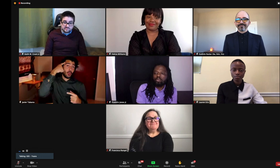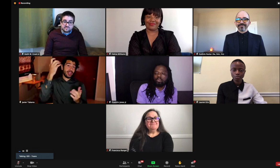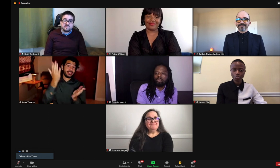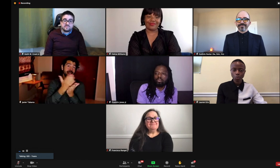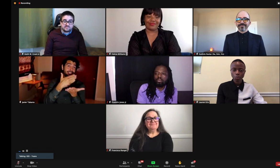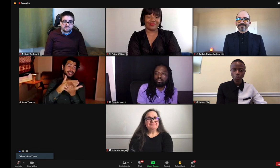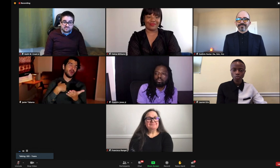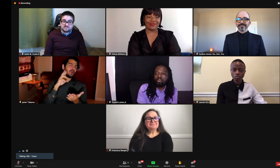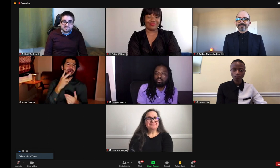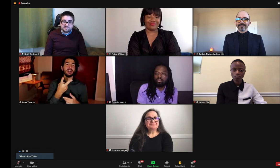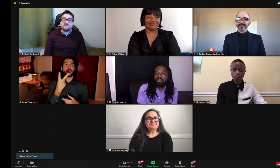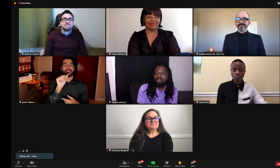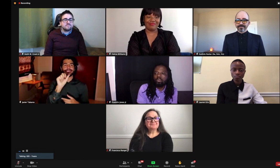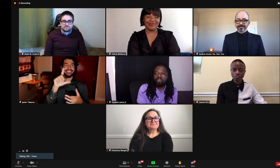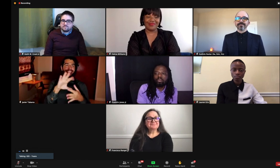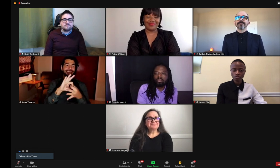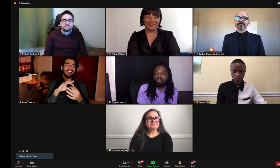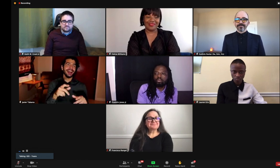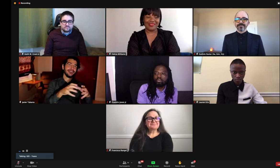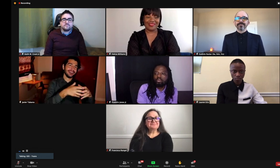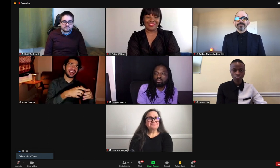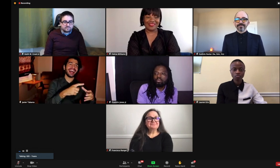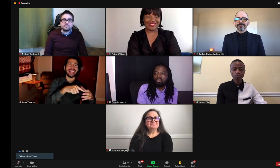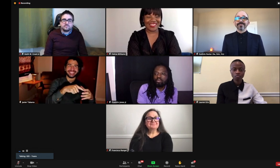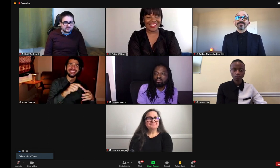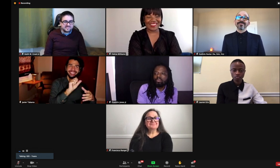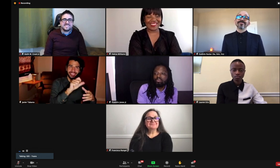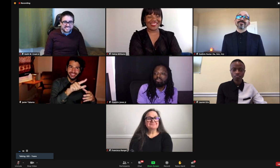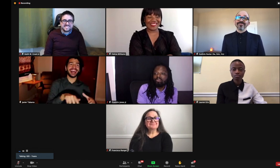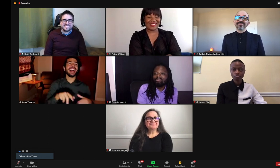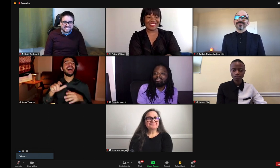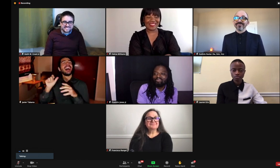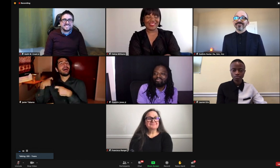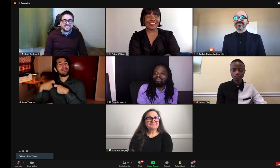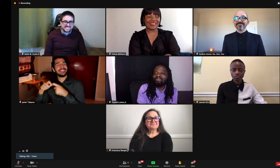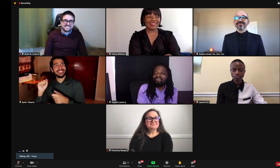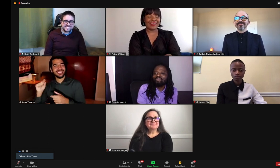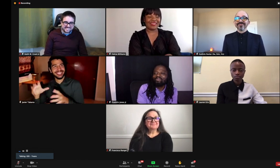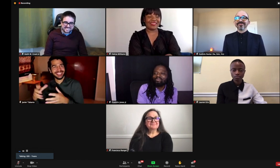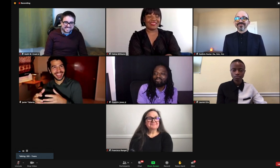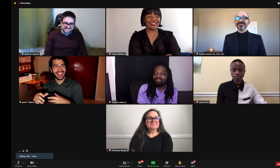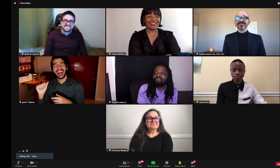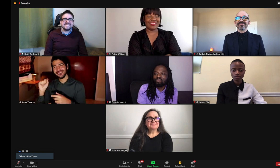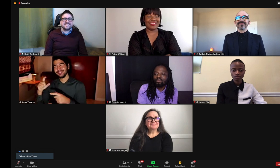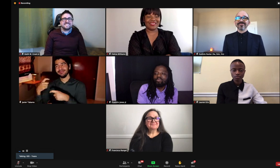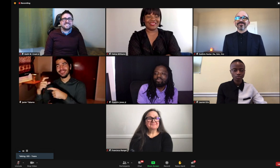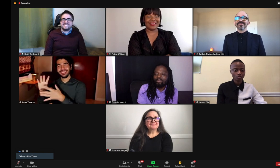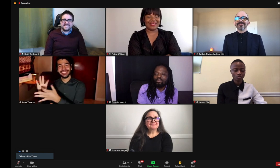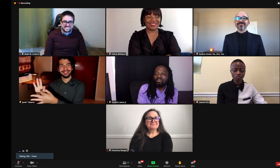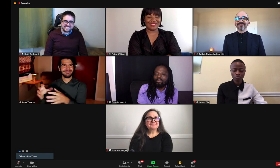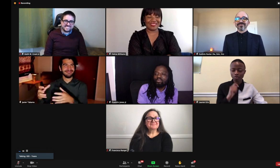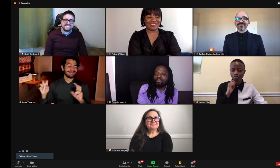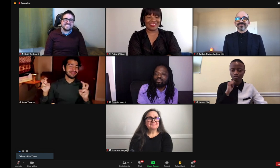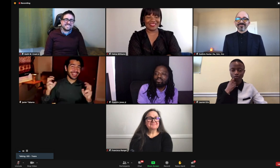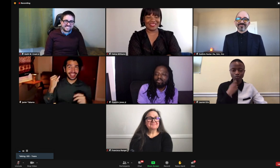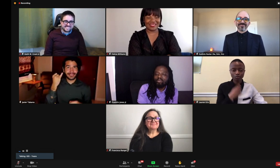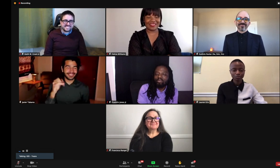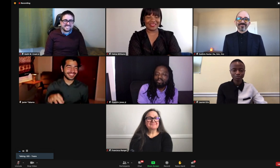I definitely think that could be a challenge, but maybe there could be two ASL connects. One for ASL and then, you know, ASL connect with, you know,